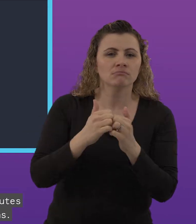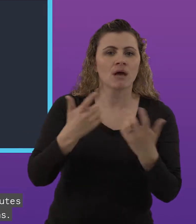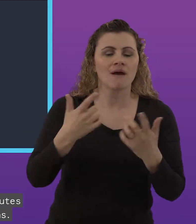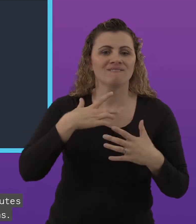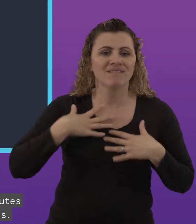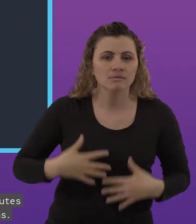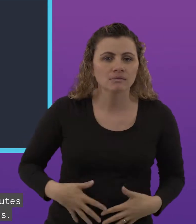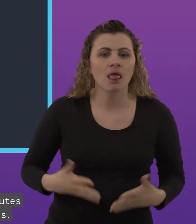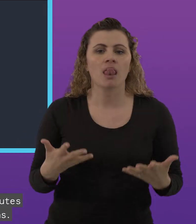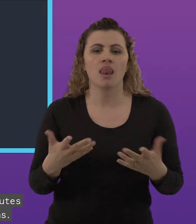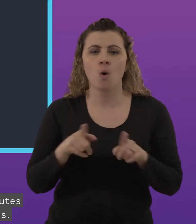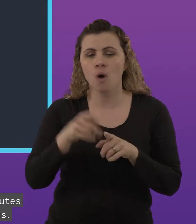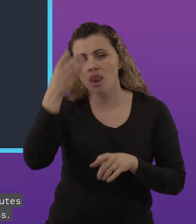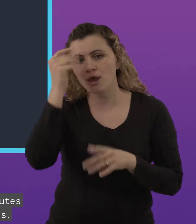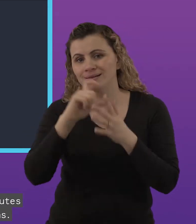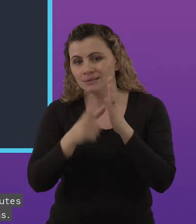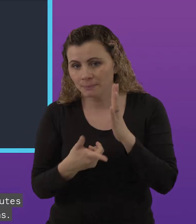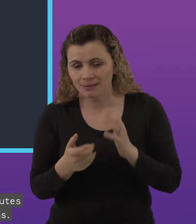and Roots and Freedom Seasons.